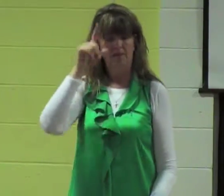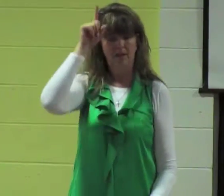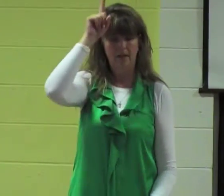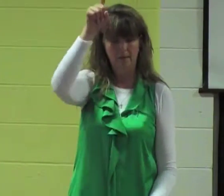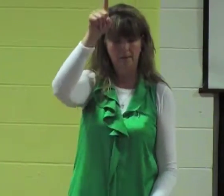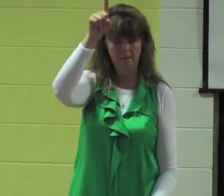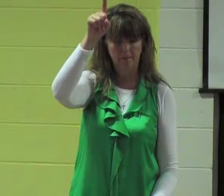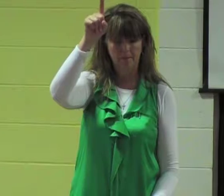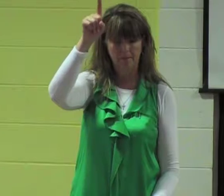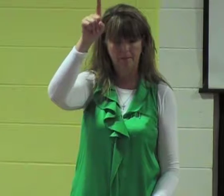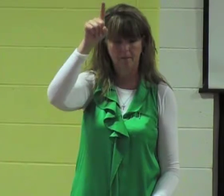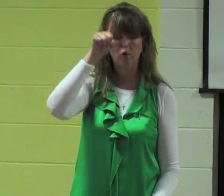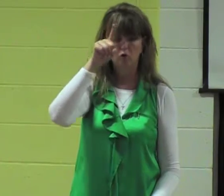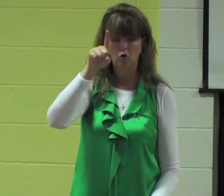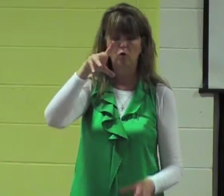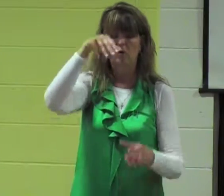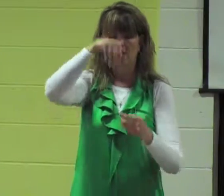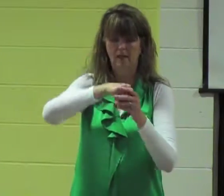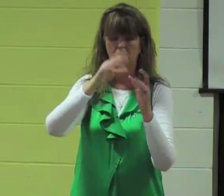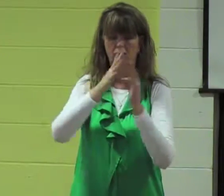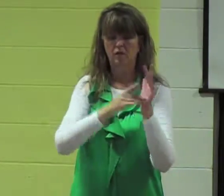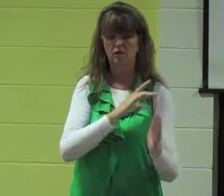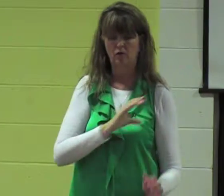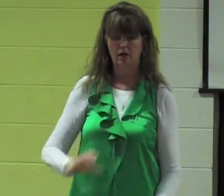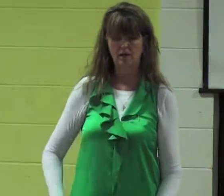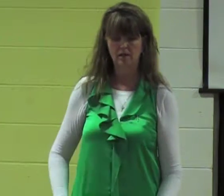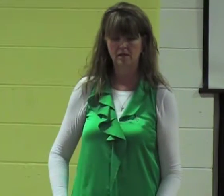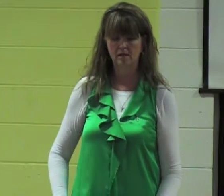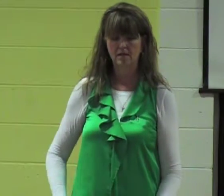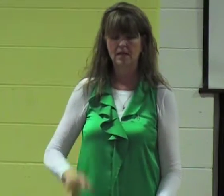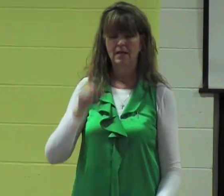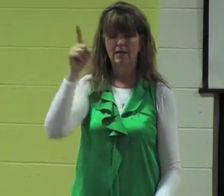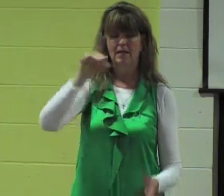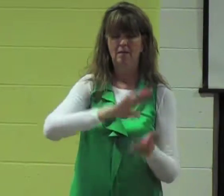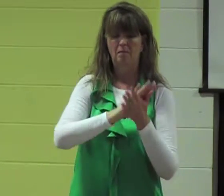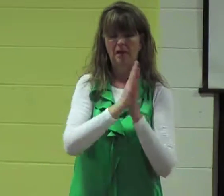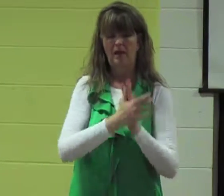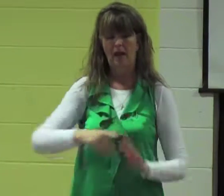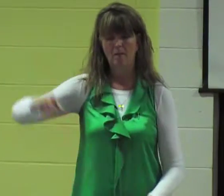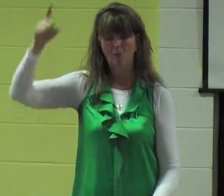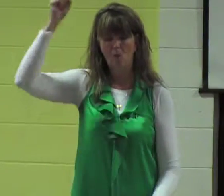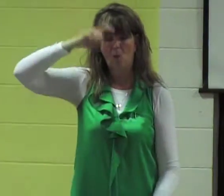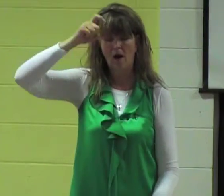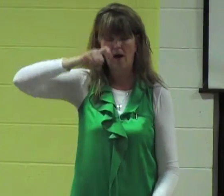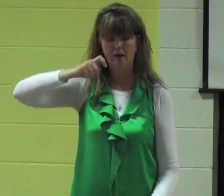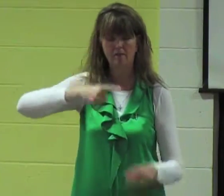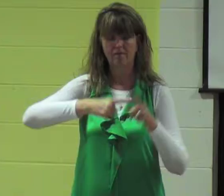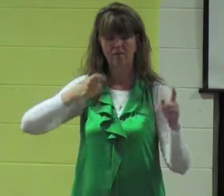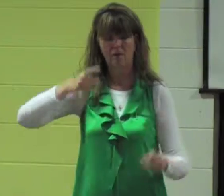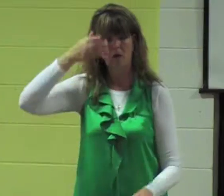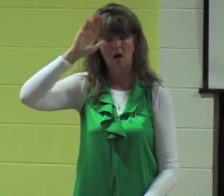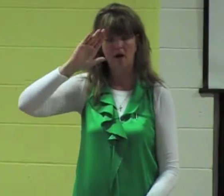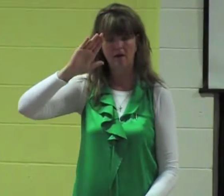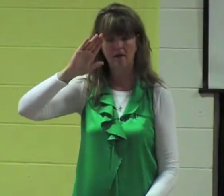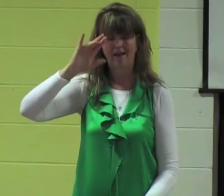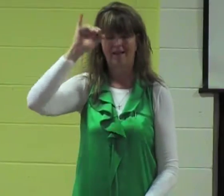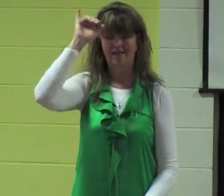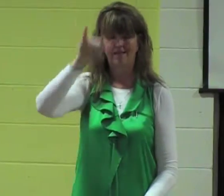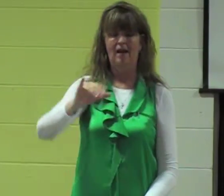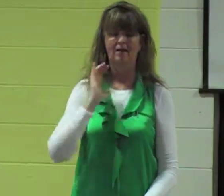it is because of him that you are in Christ Jesus who has become for us wisdom